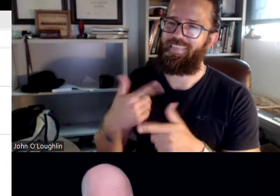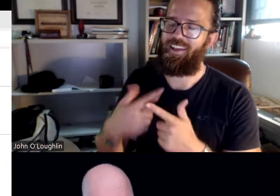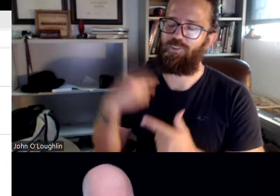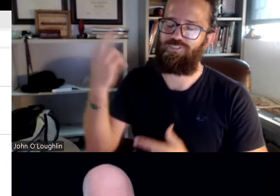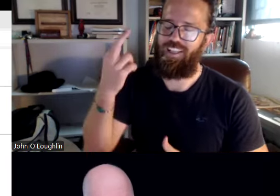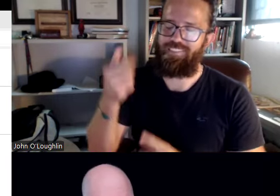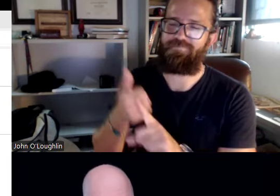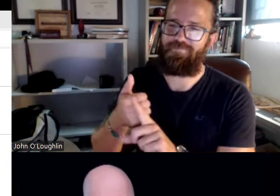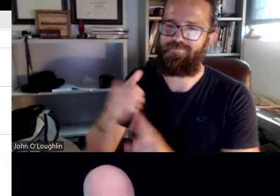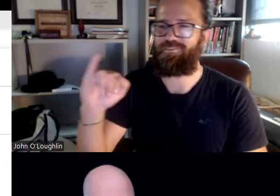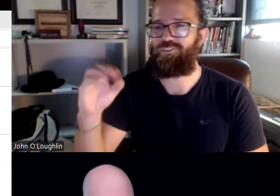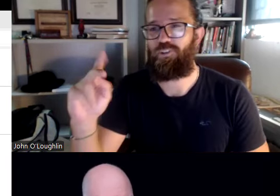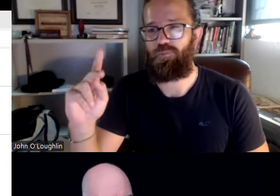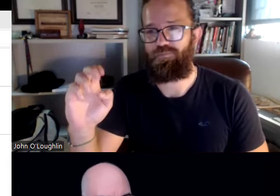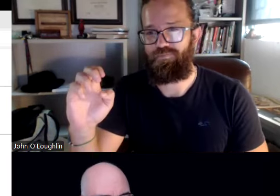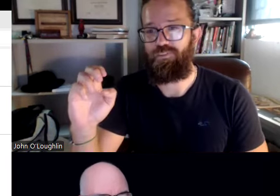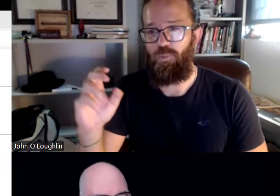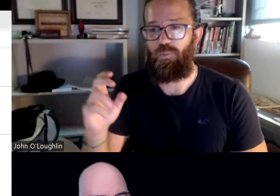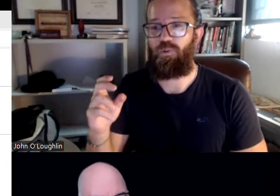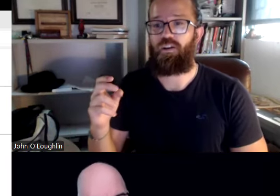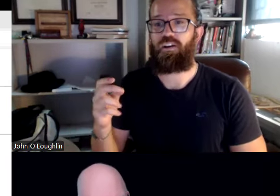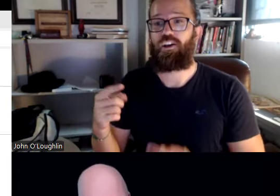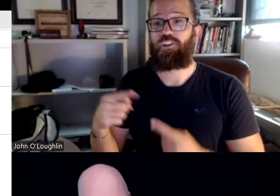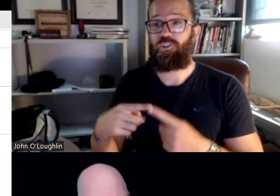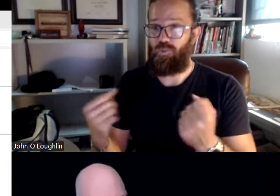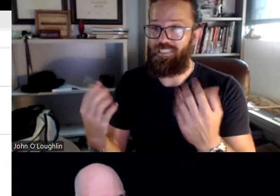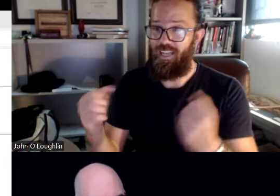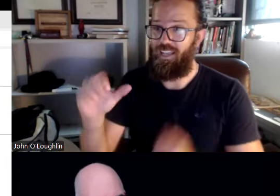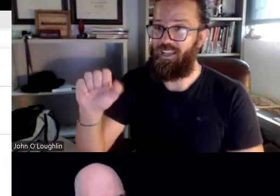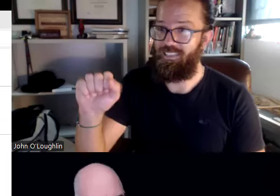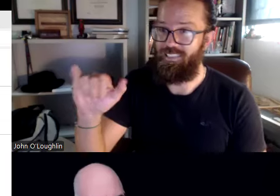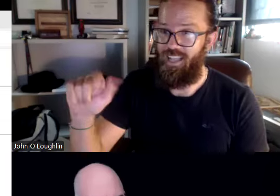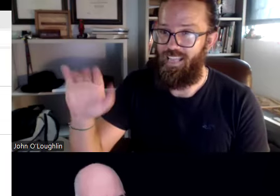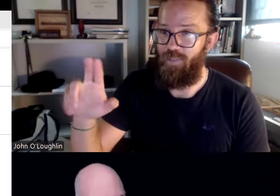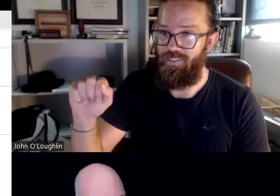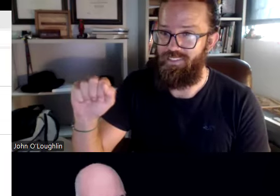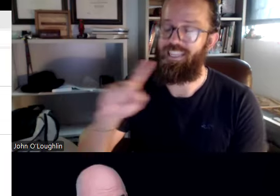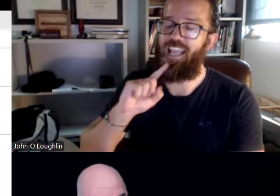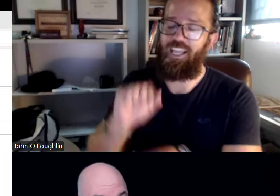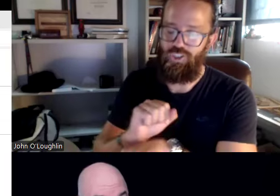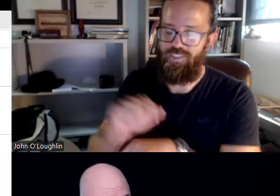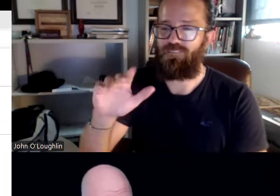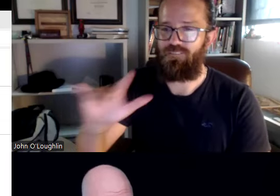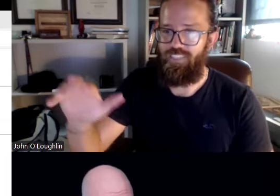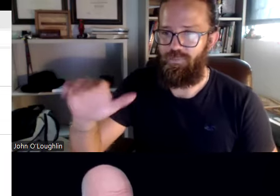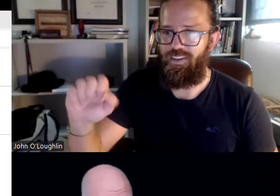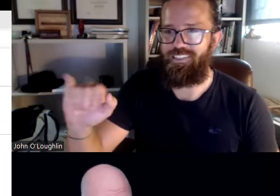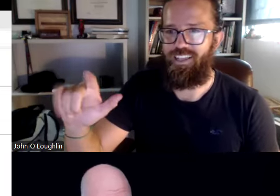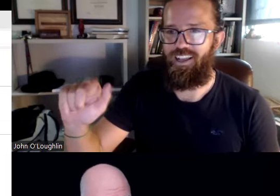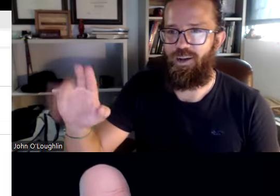what's he talking about or what are they talking about and then we realized that it was a joke and so to sign syllabus